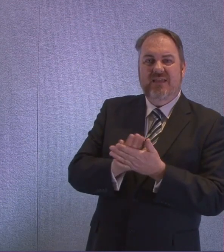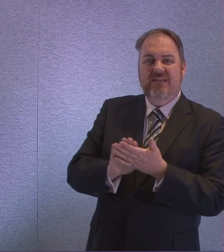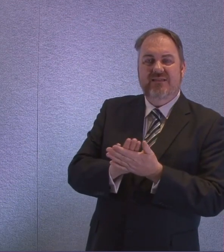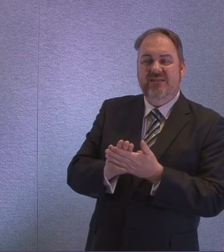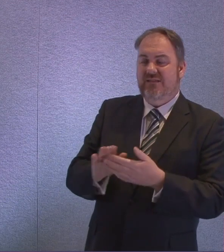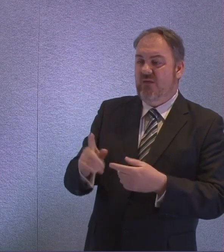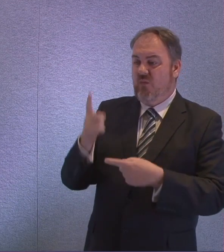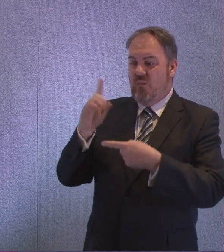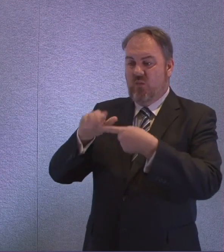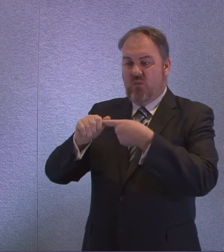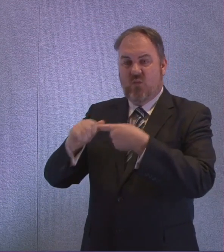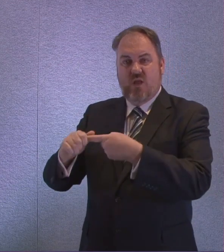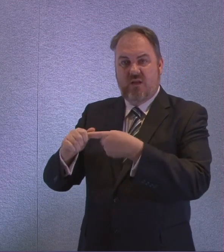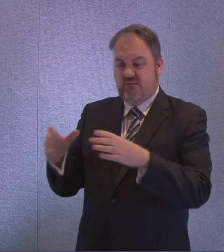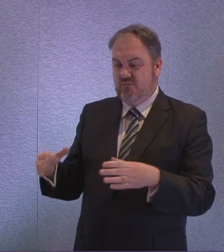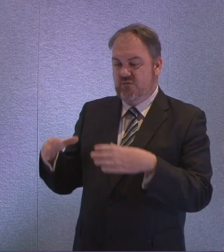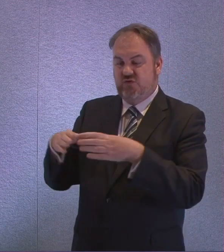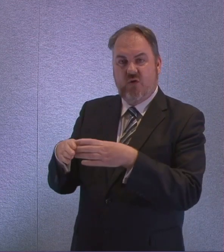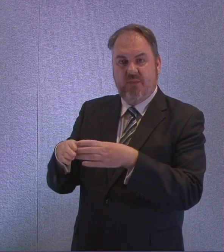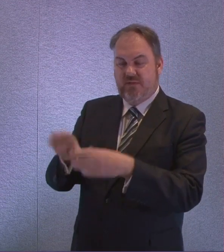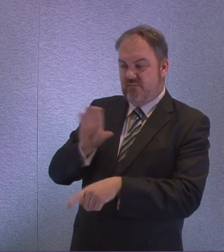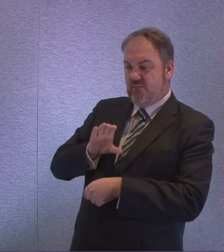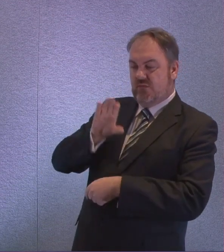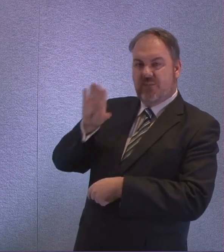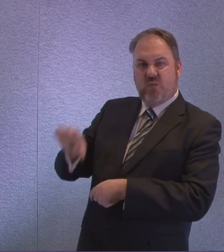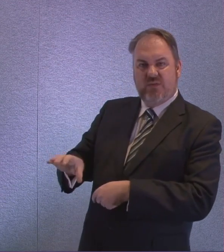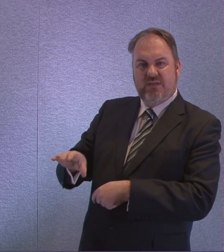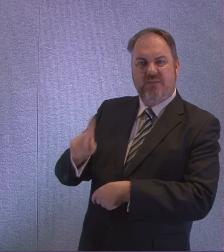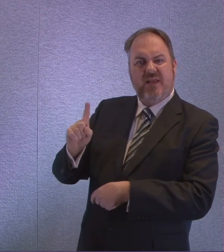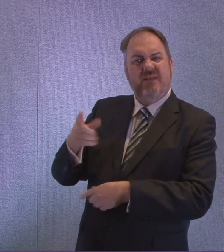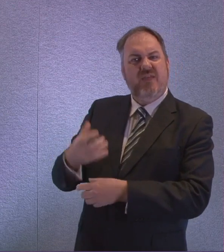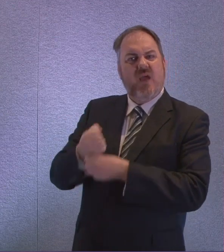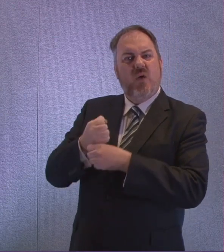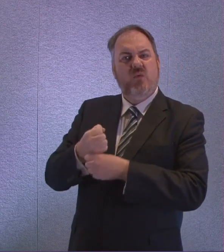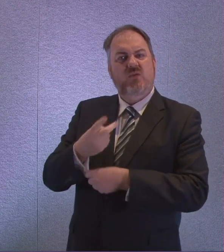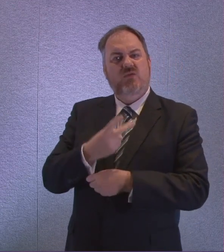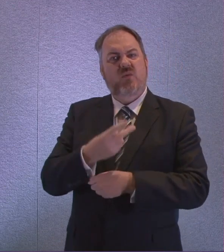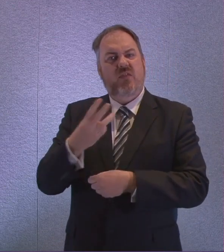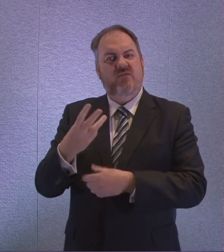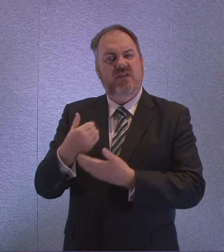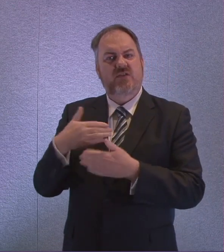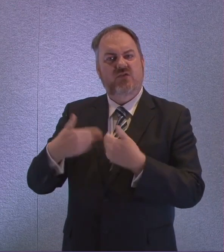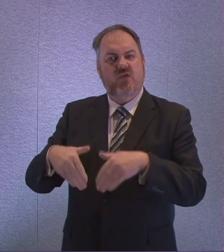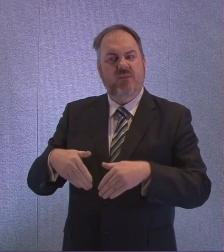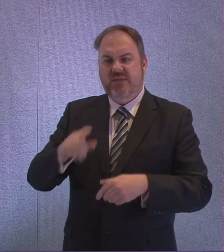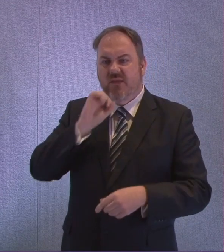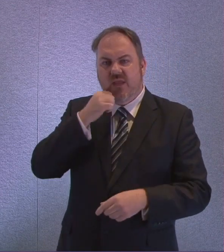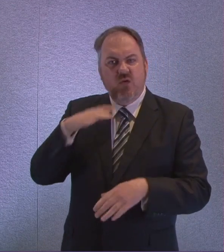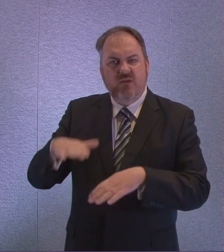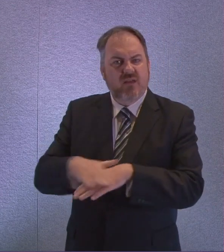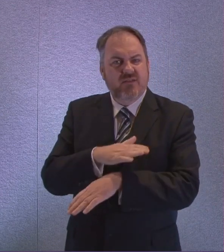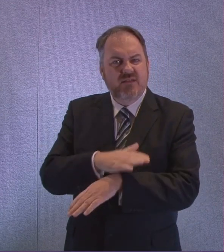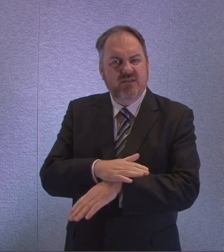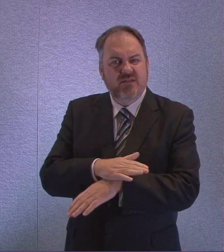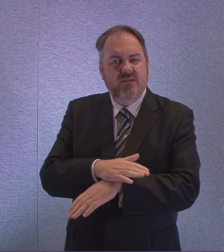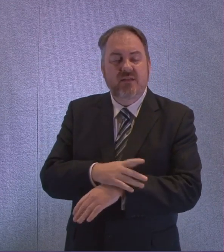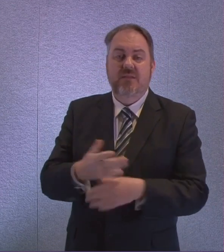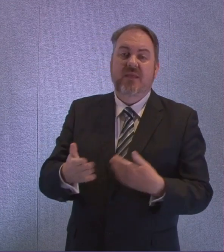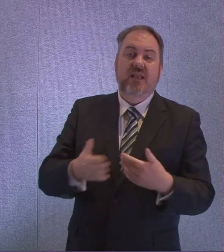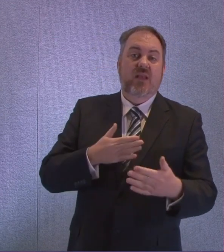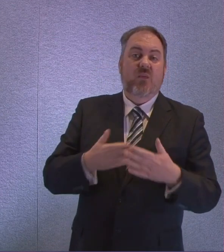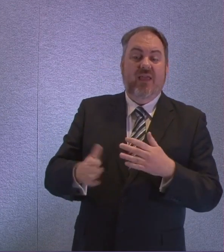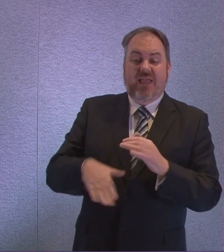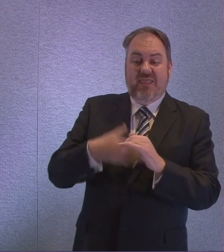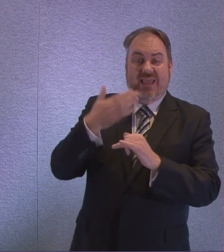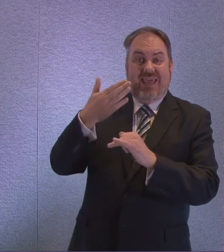be open. And that could be a loss of jobs and viable businesses going forward. But finally, really, just on the issue of the end of this crisis.